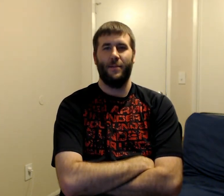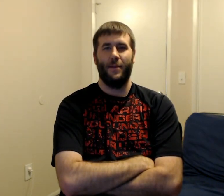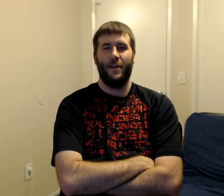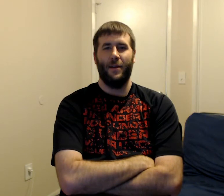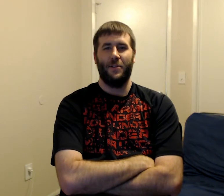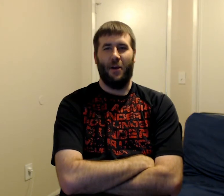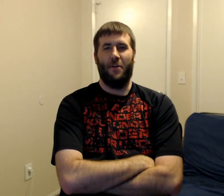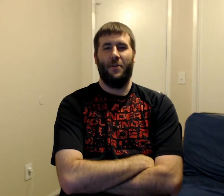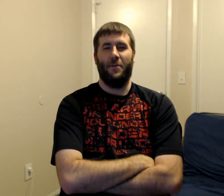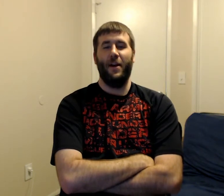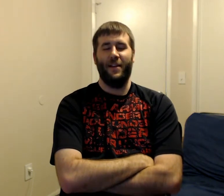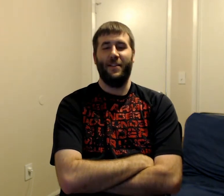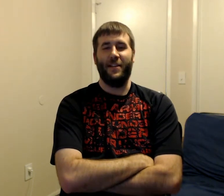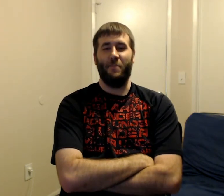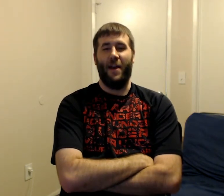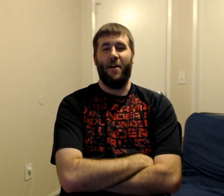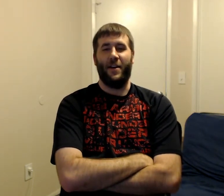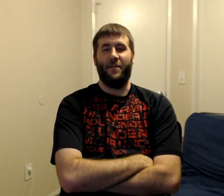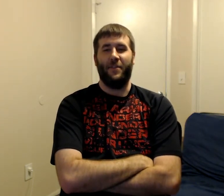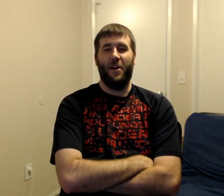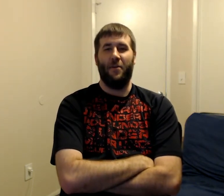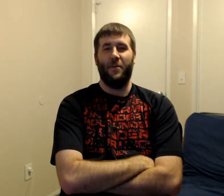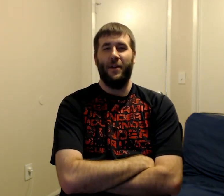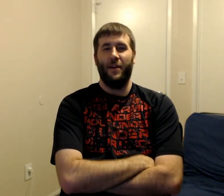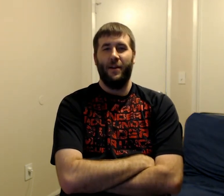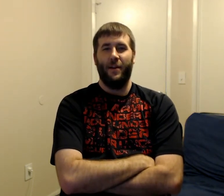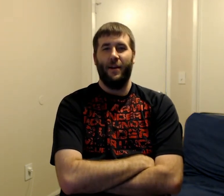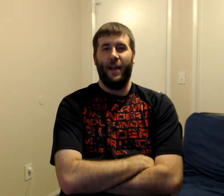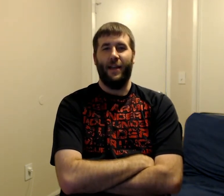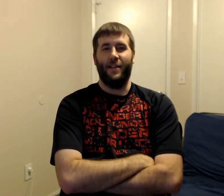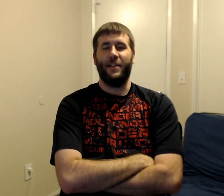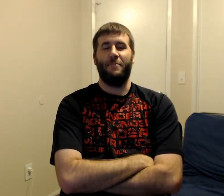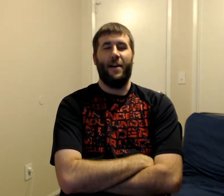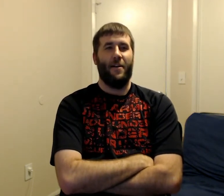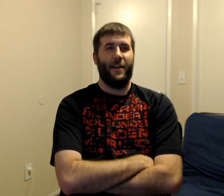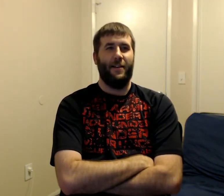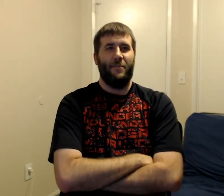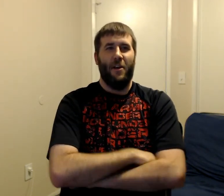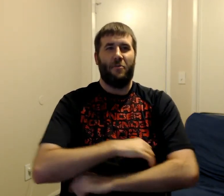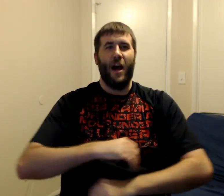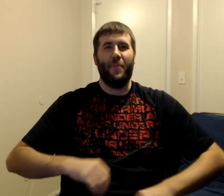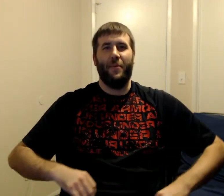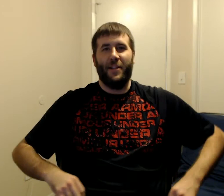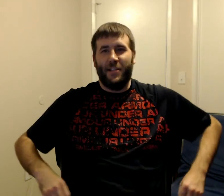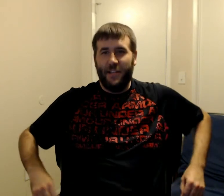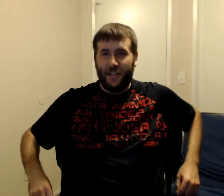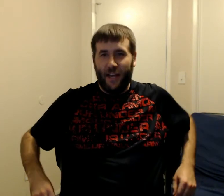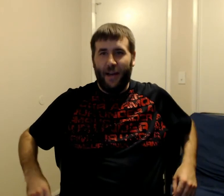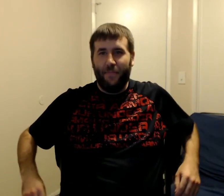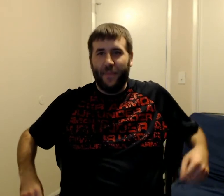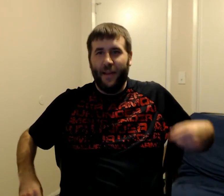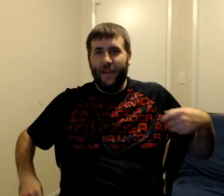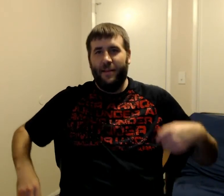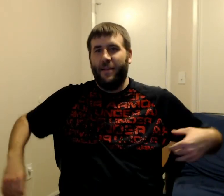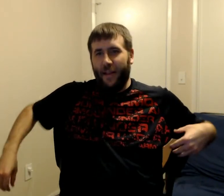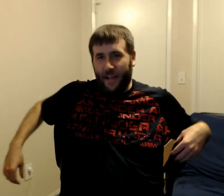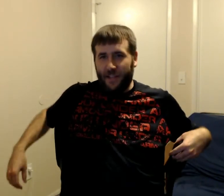so at least man hearty you know at least man hearty you know compliments his uh his